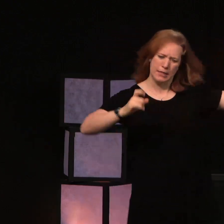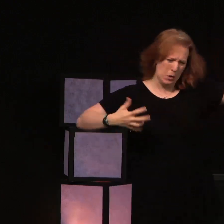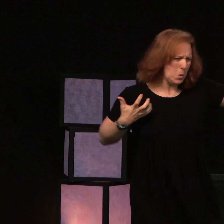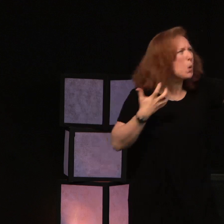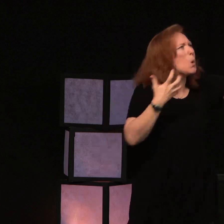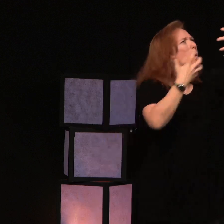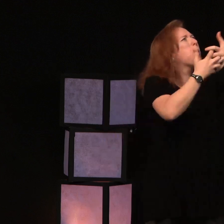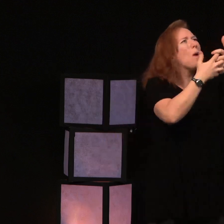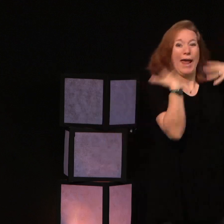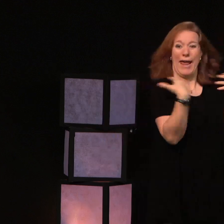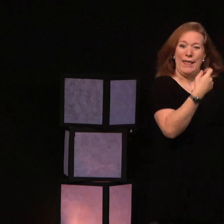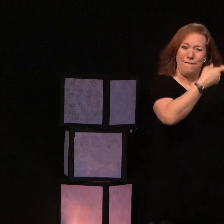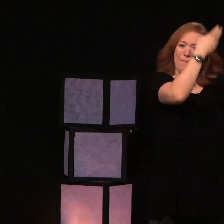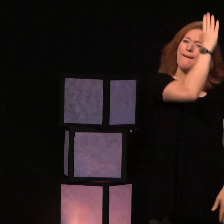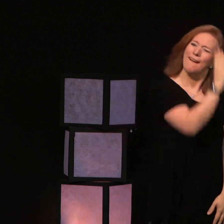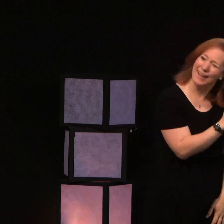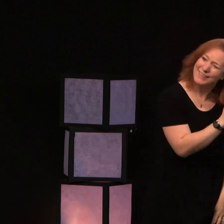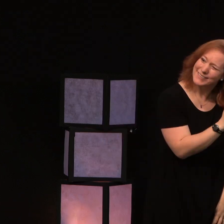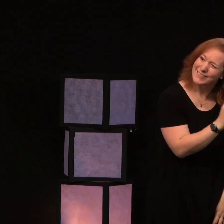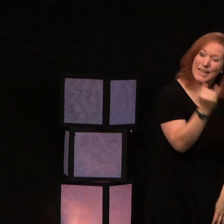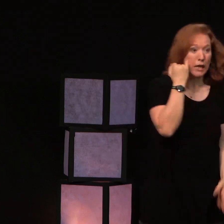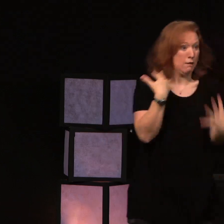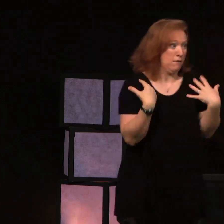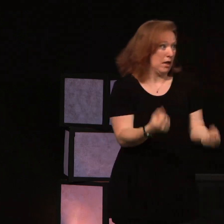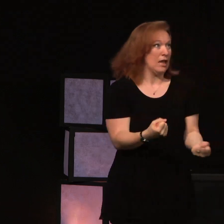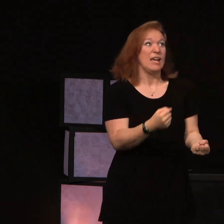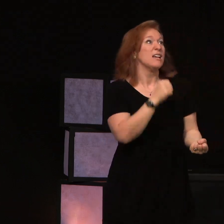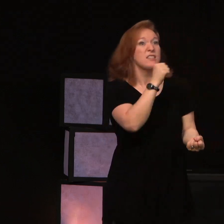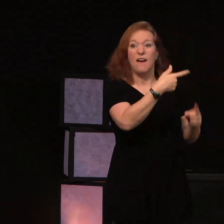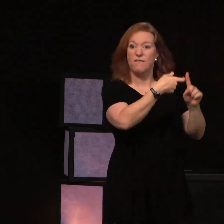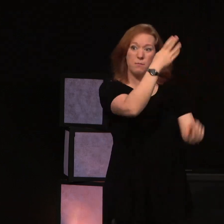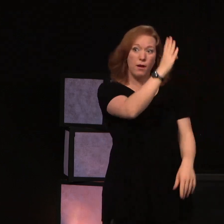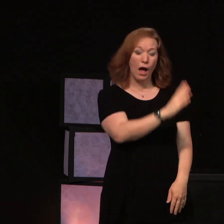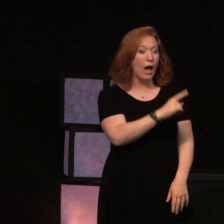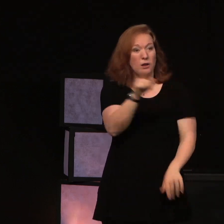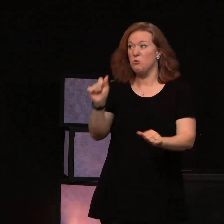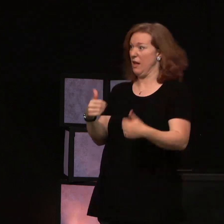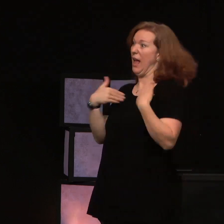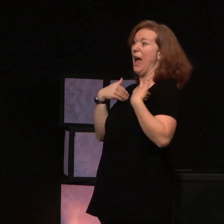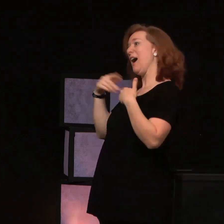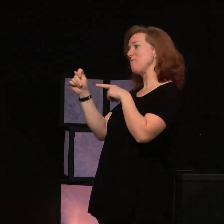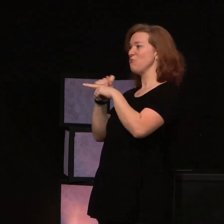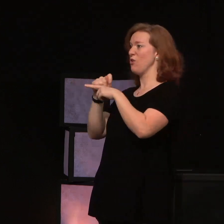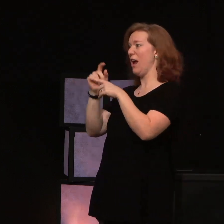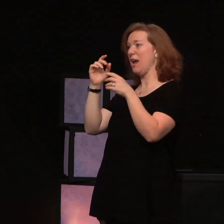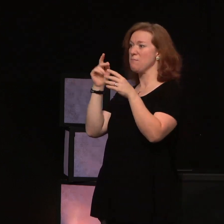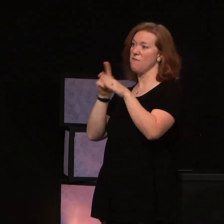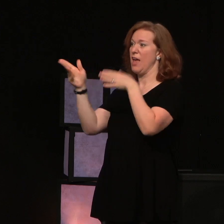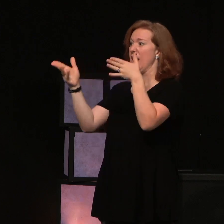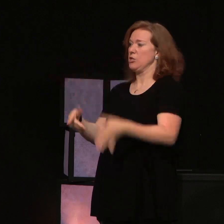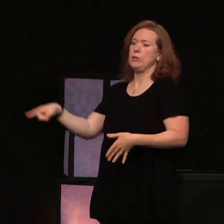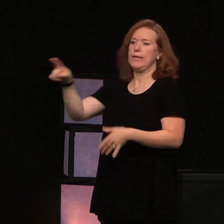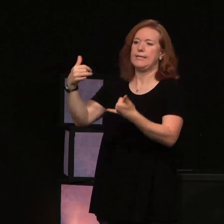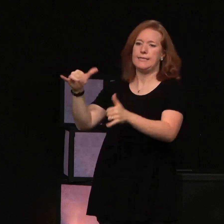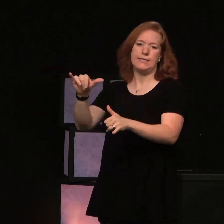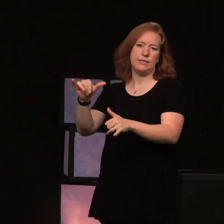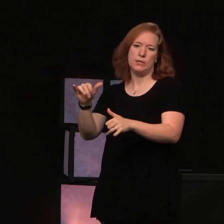If healing didn't come from God, you could have all the trained professionals you want and they still wouldn't be able to do anything.